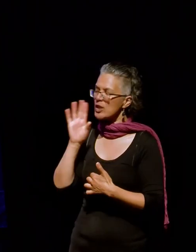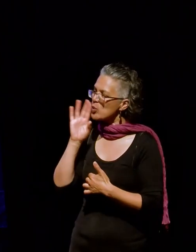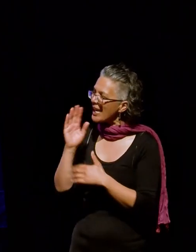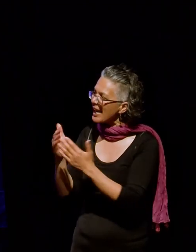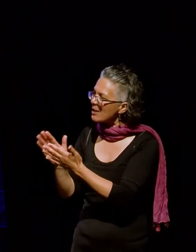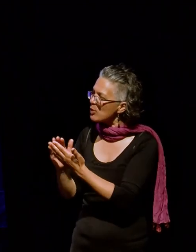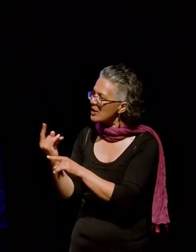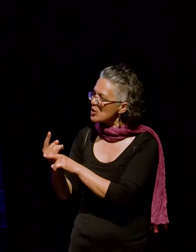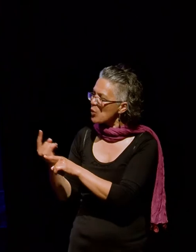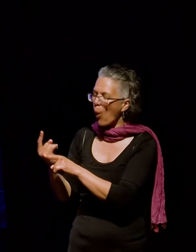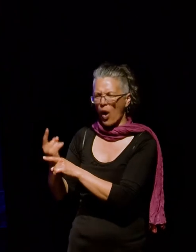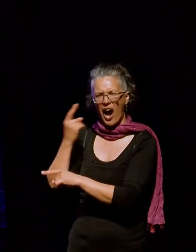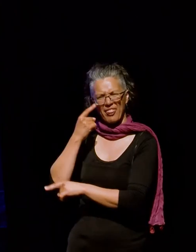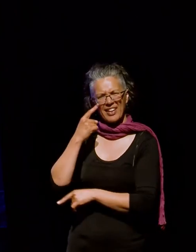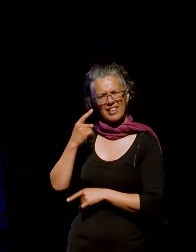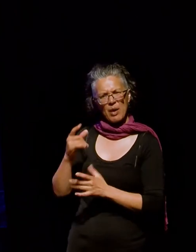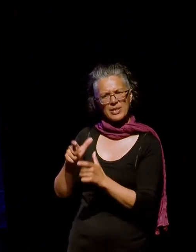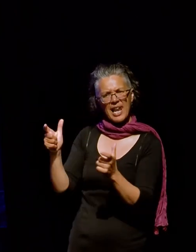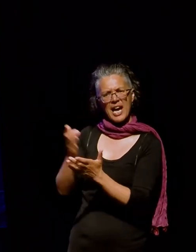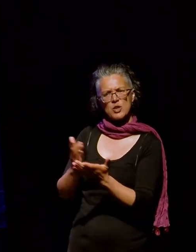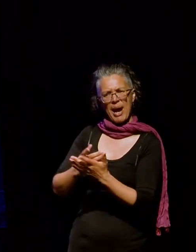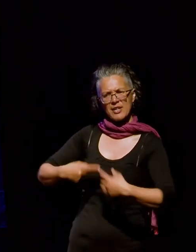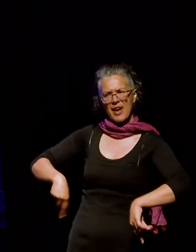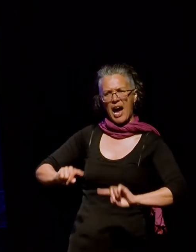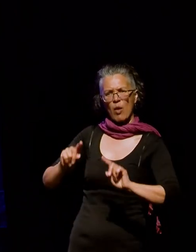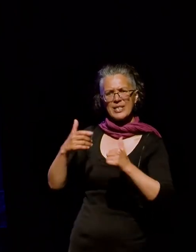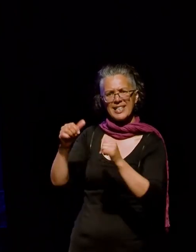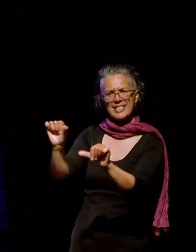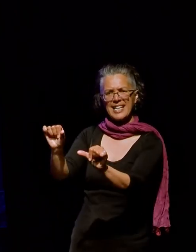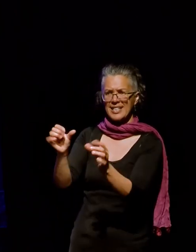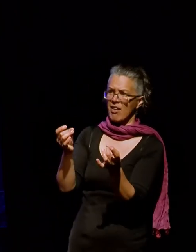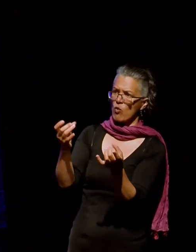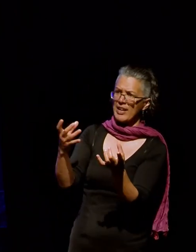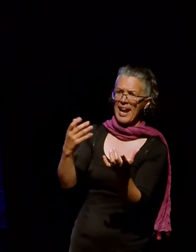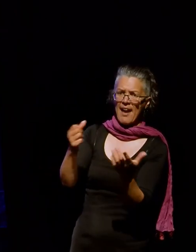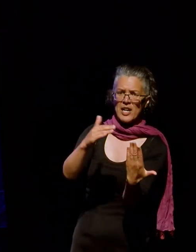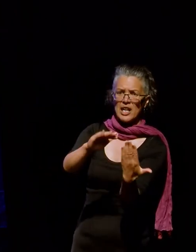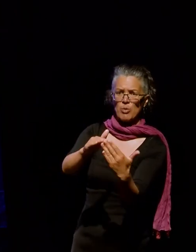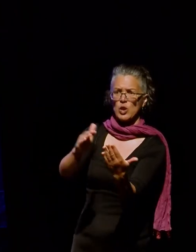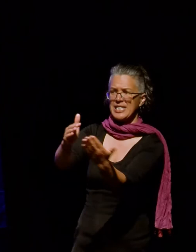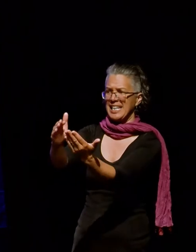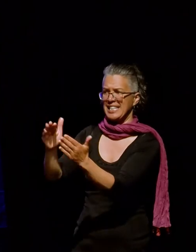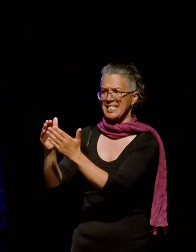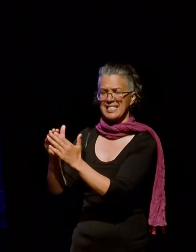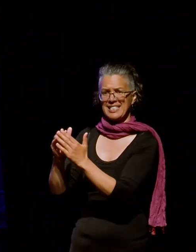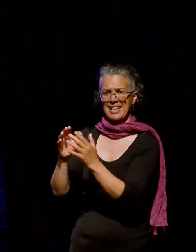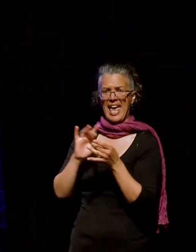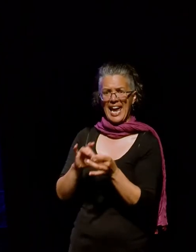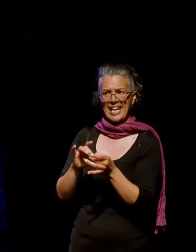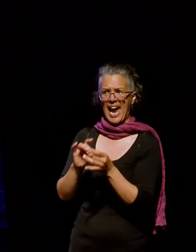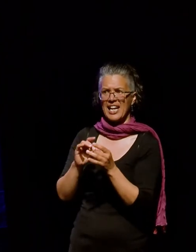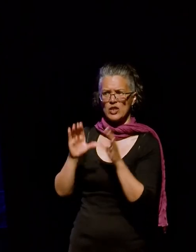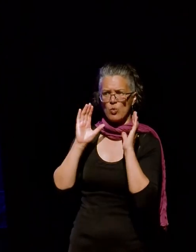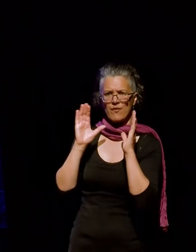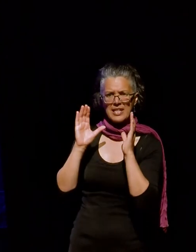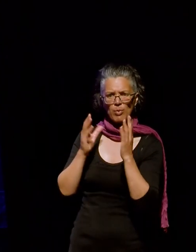think that was a large part of our success was that there were existing communities of engaged cricket fans out there. So we could start talking